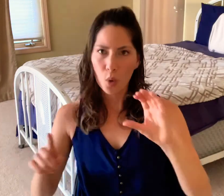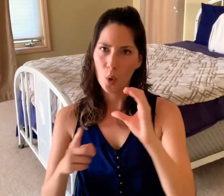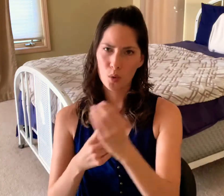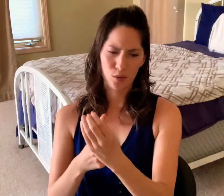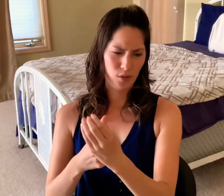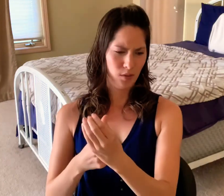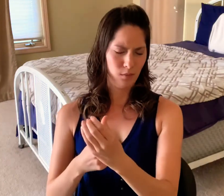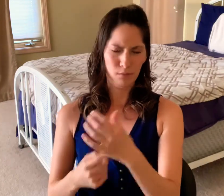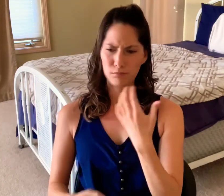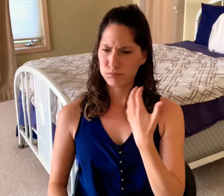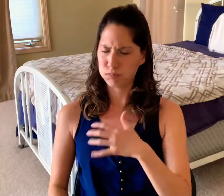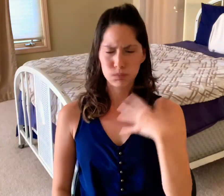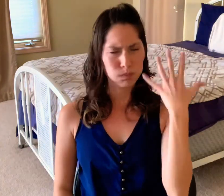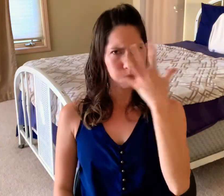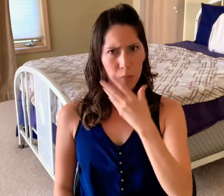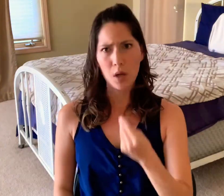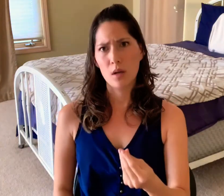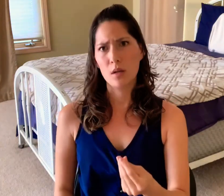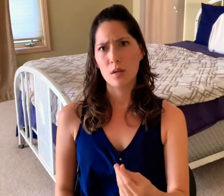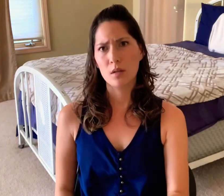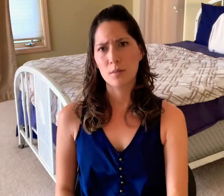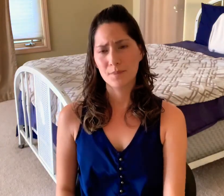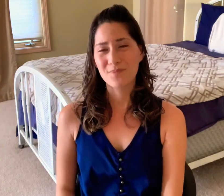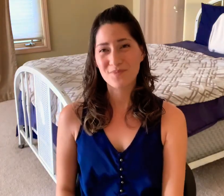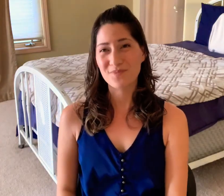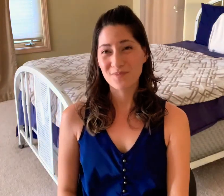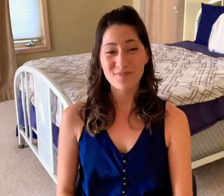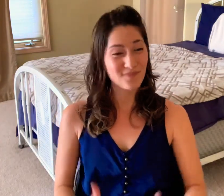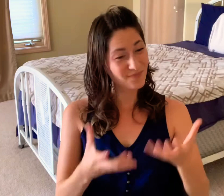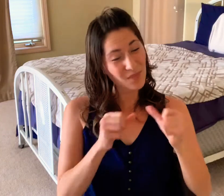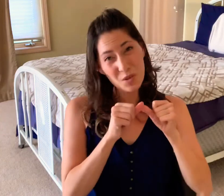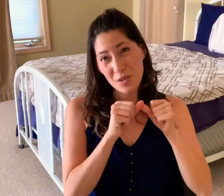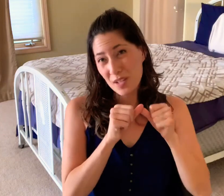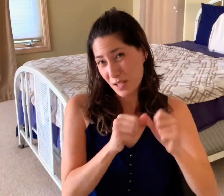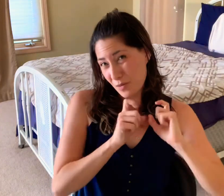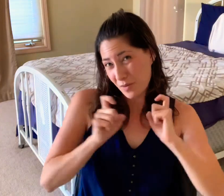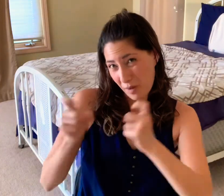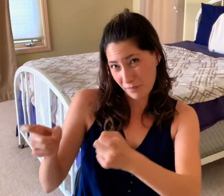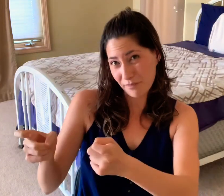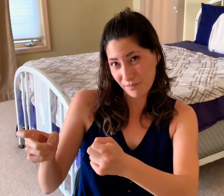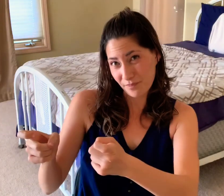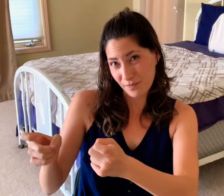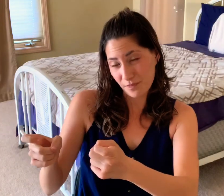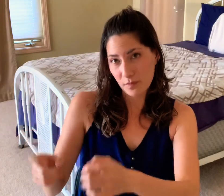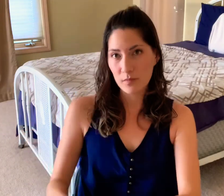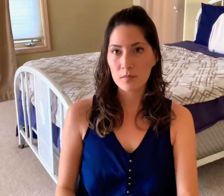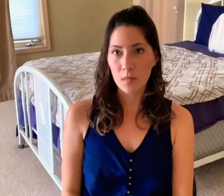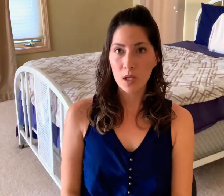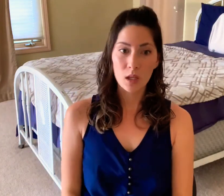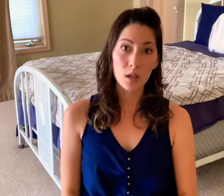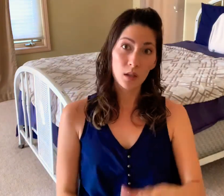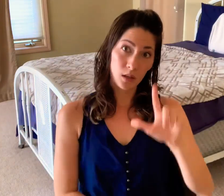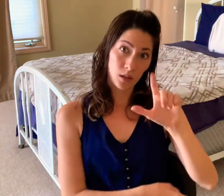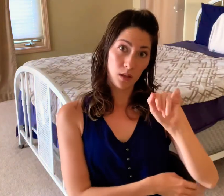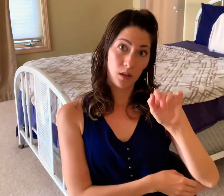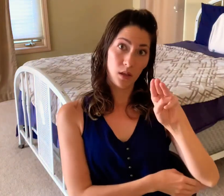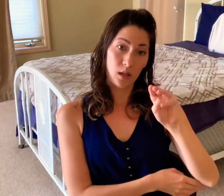race, every language and every culture is tremendously beautiful and that's why I'm going to